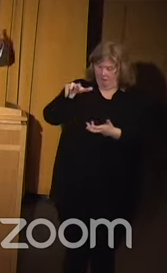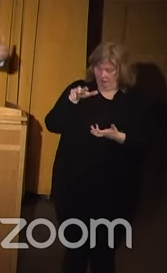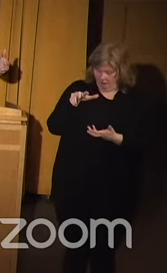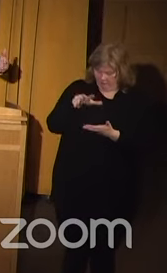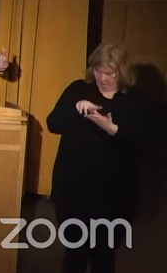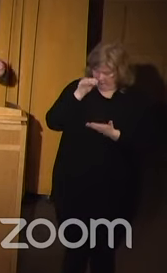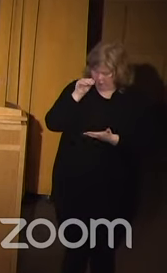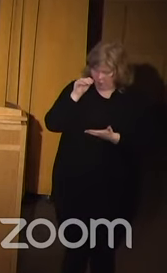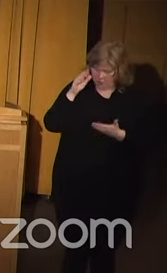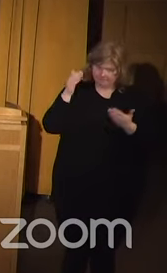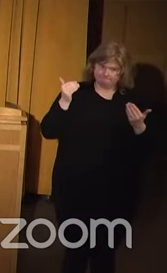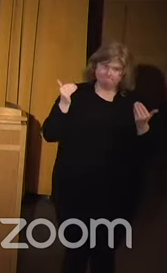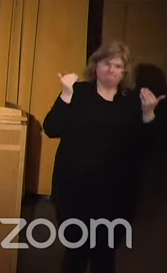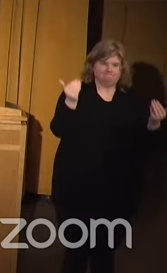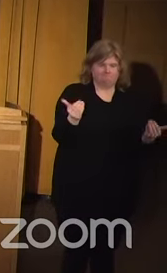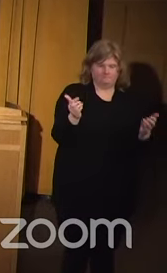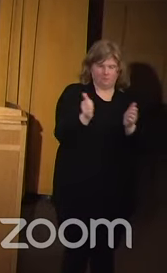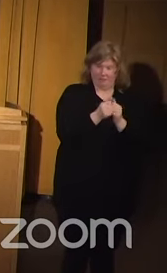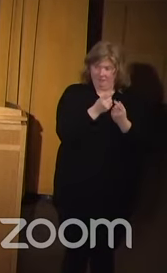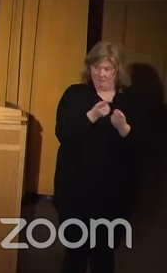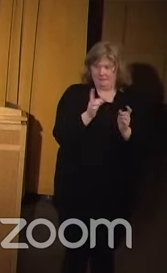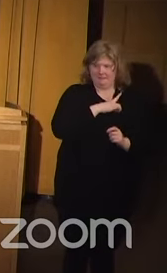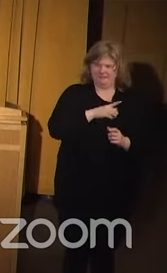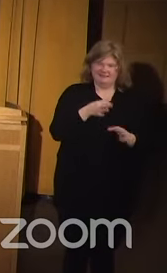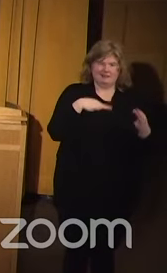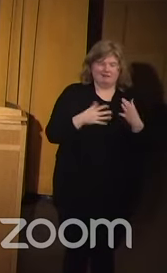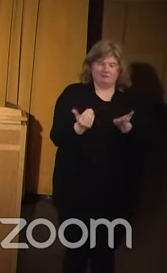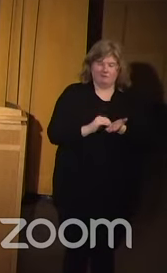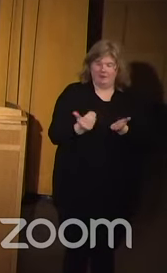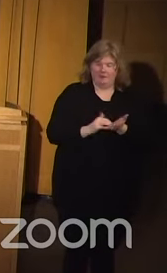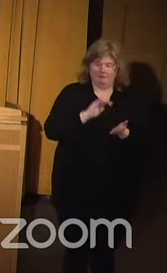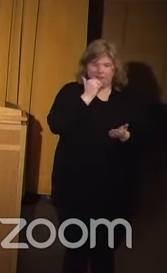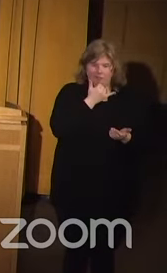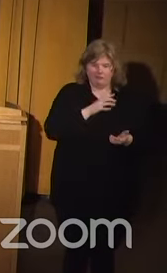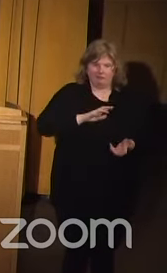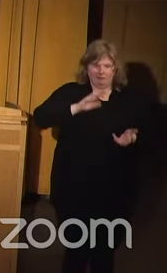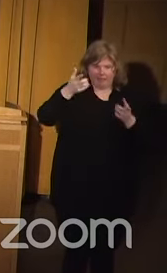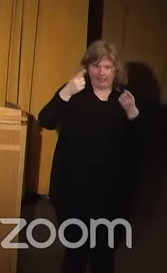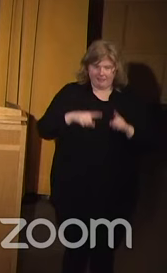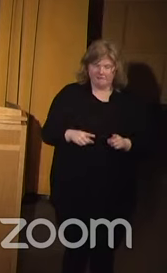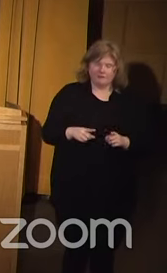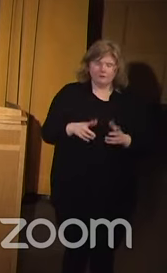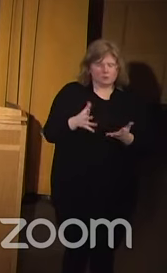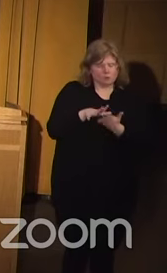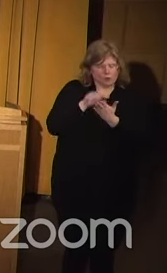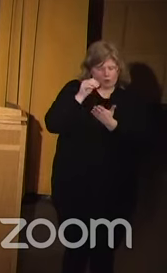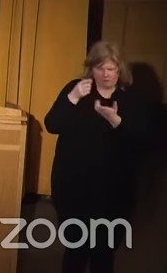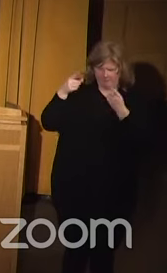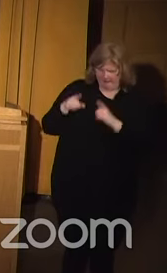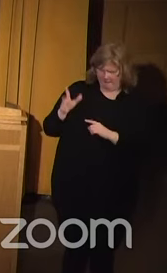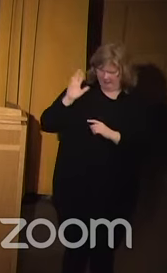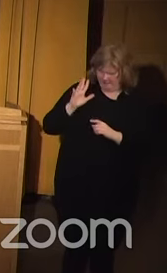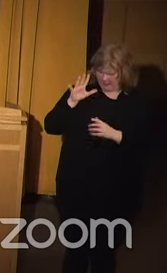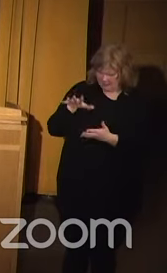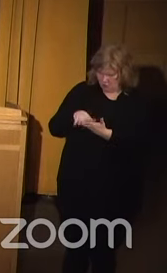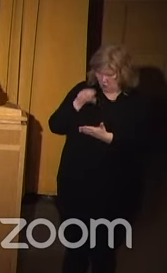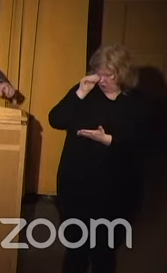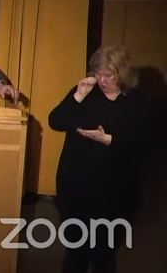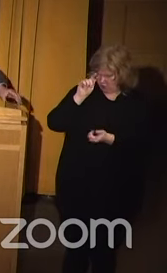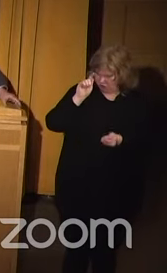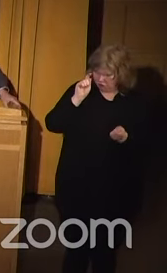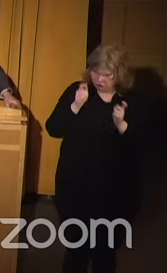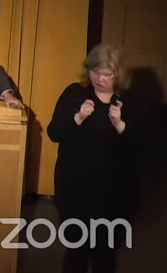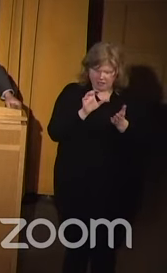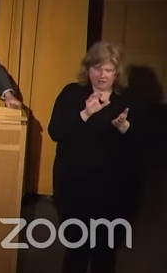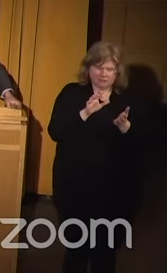to the next step, rather than repeating what has happened in the past to learn from it, and bring a